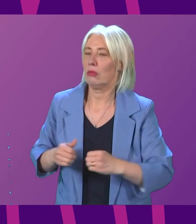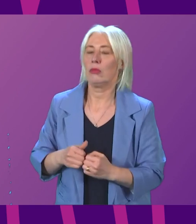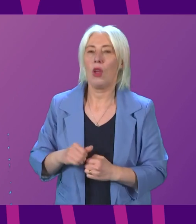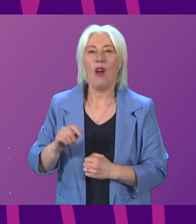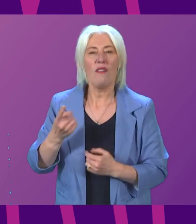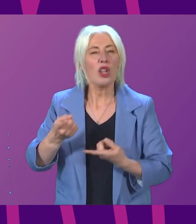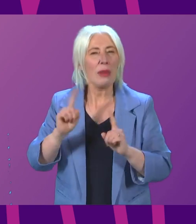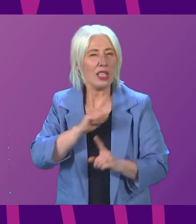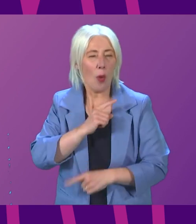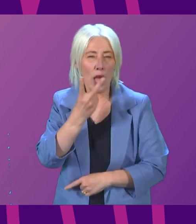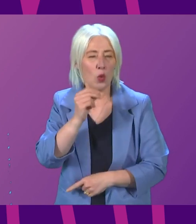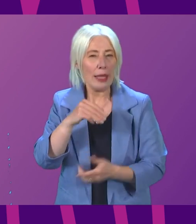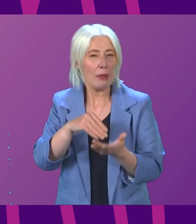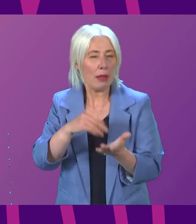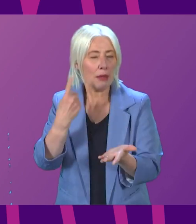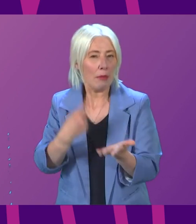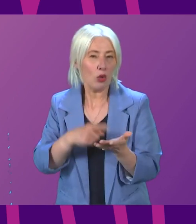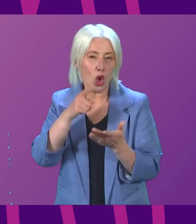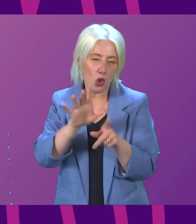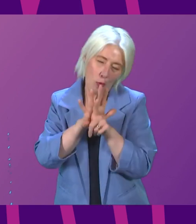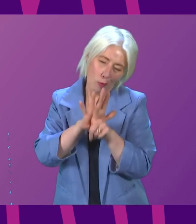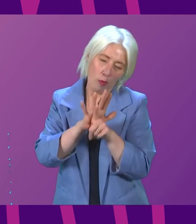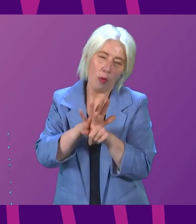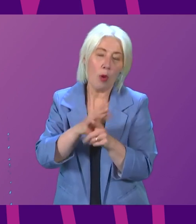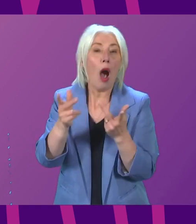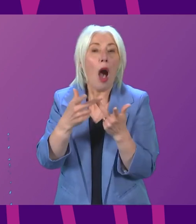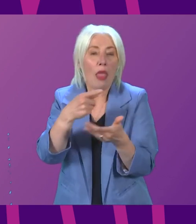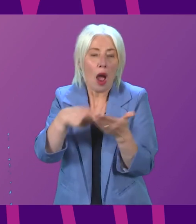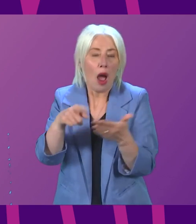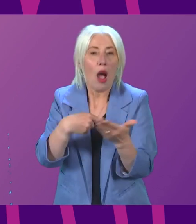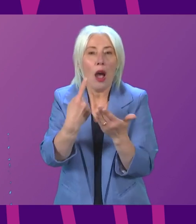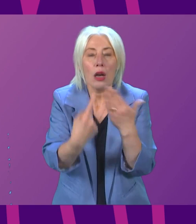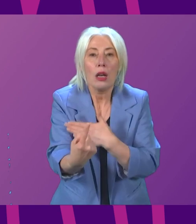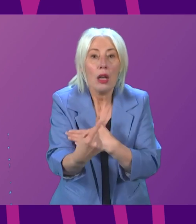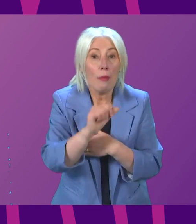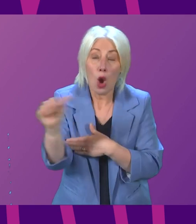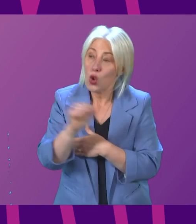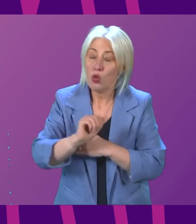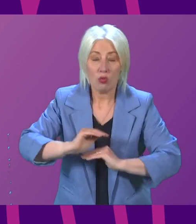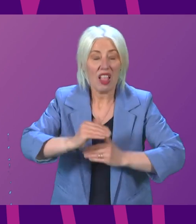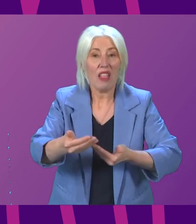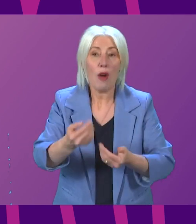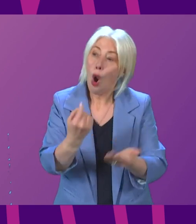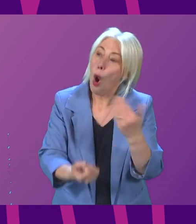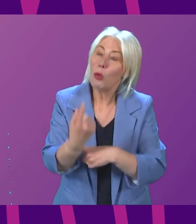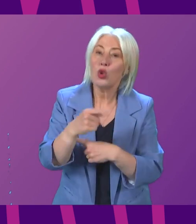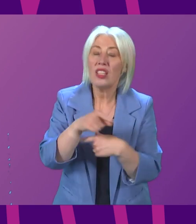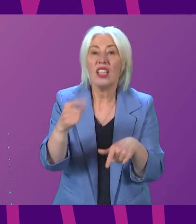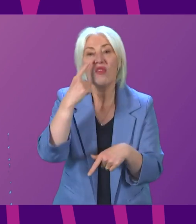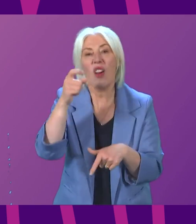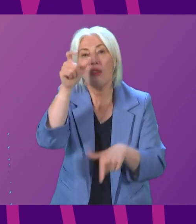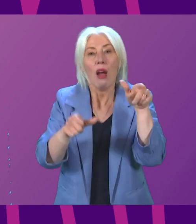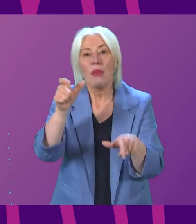why put £20 million behind your push for another referendum, when it could be spent on delivering opportunities for our young people across